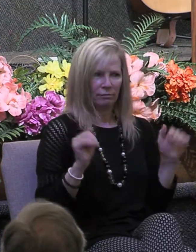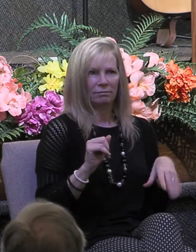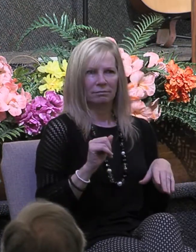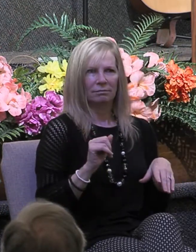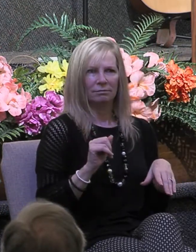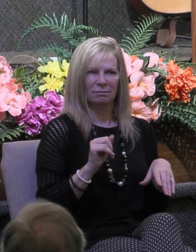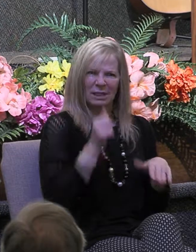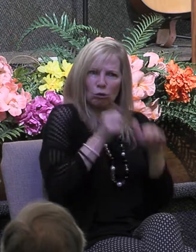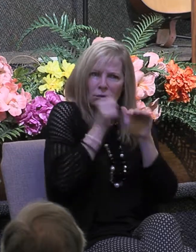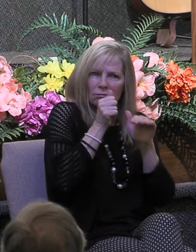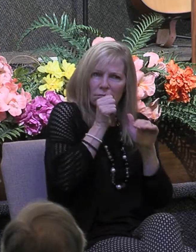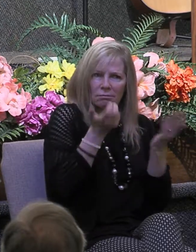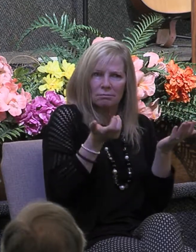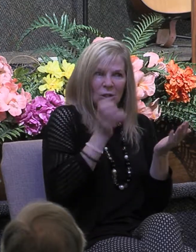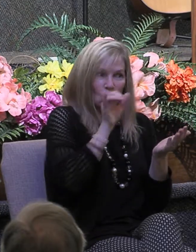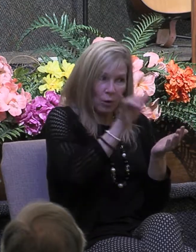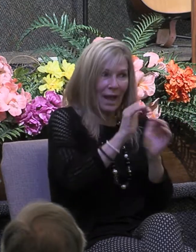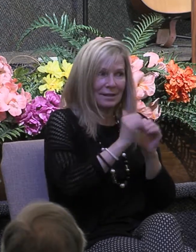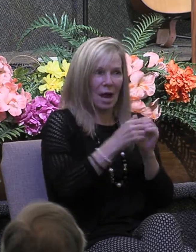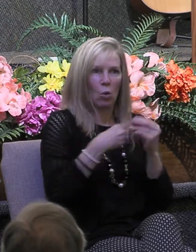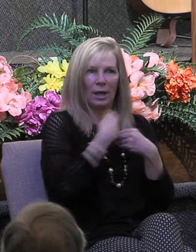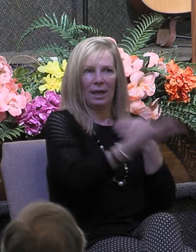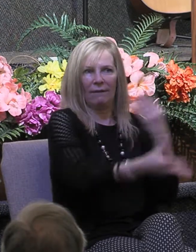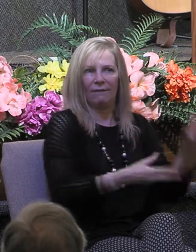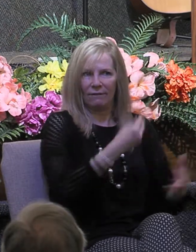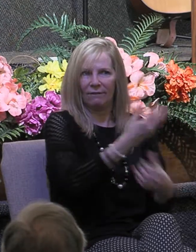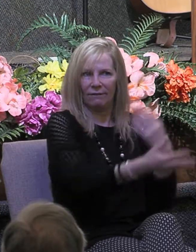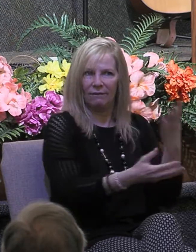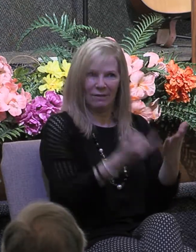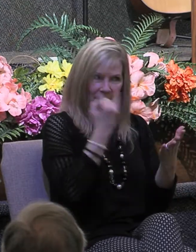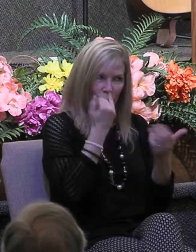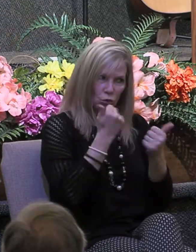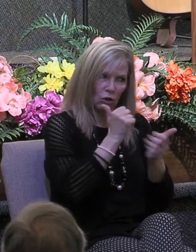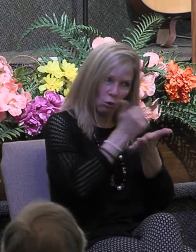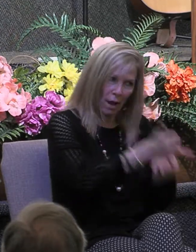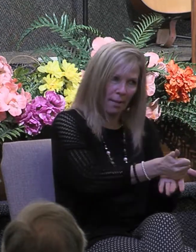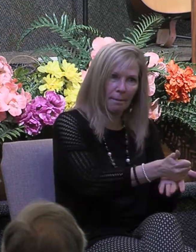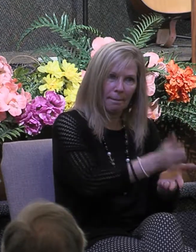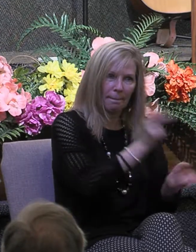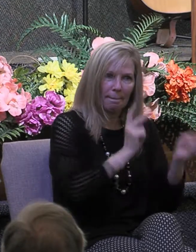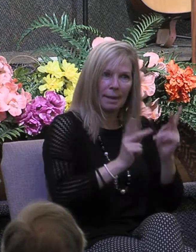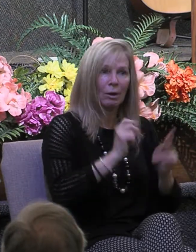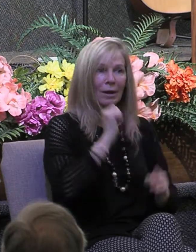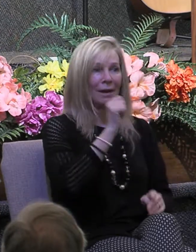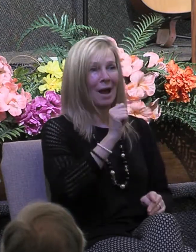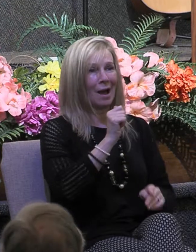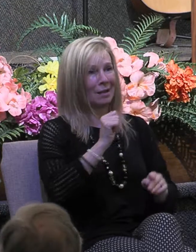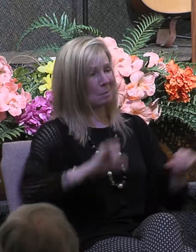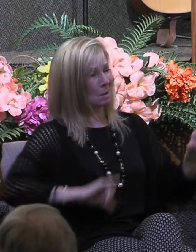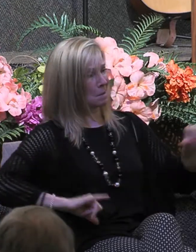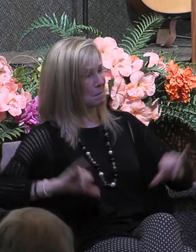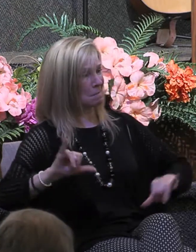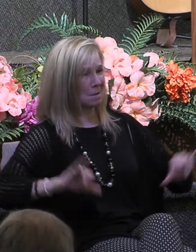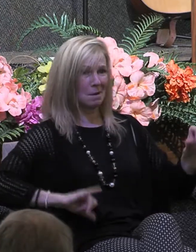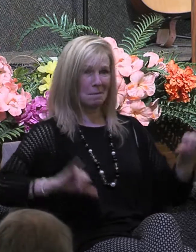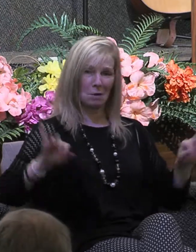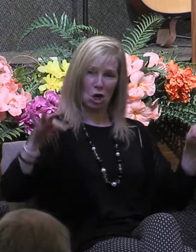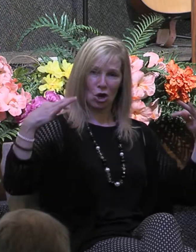if we are truly giving out of love to help others far from blowing our own horn in looking for men's